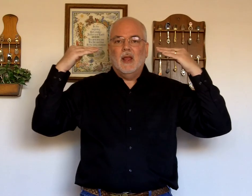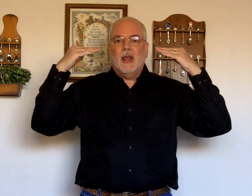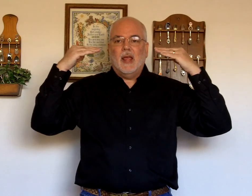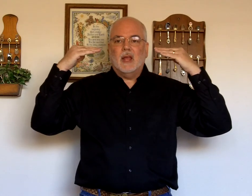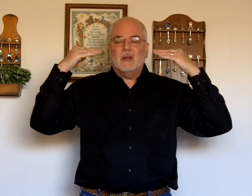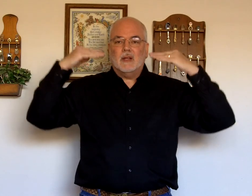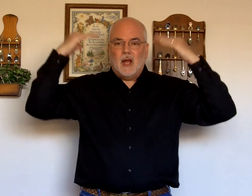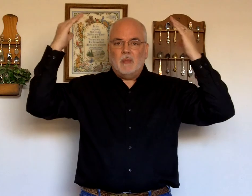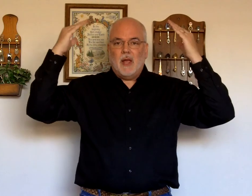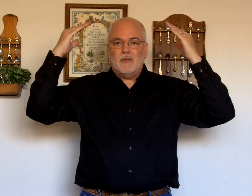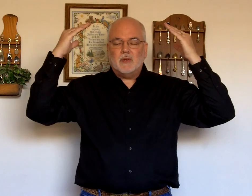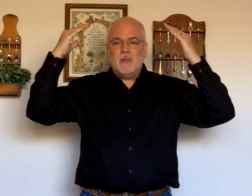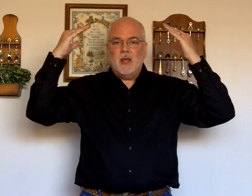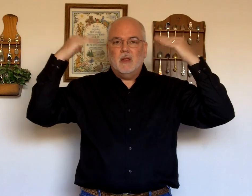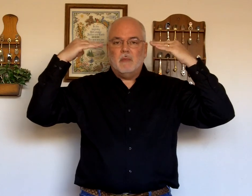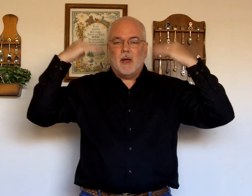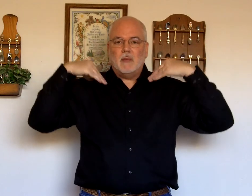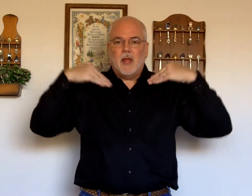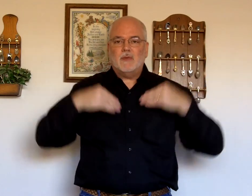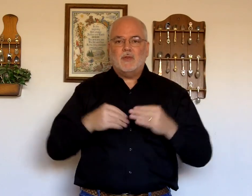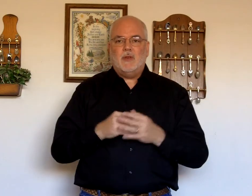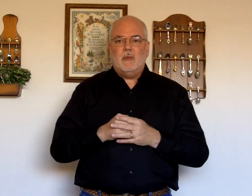And. The top half is male. The bottom half is female.